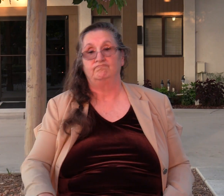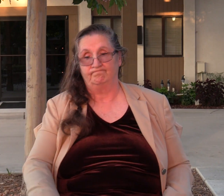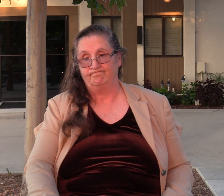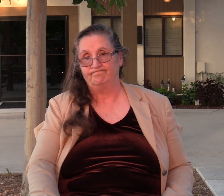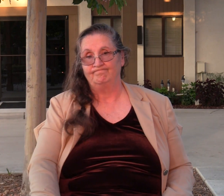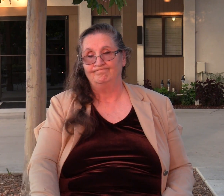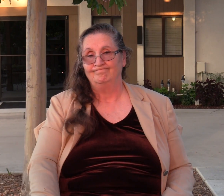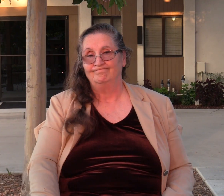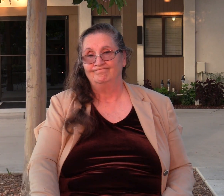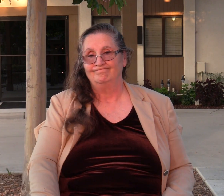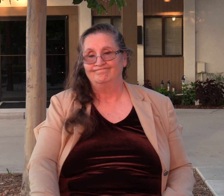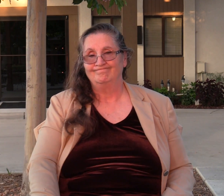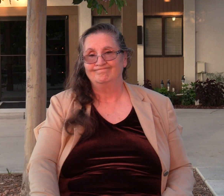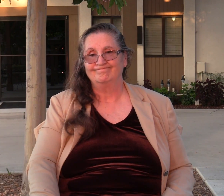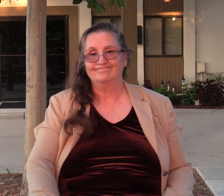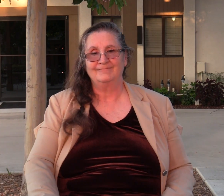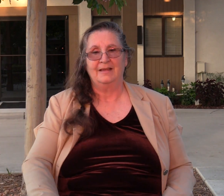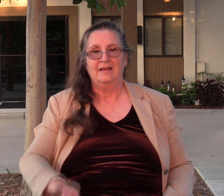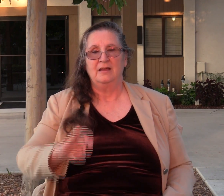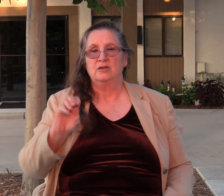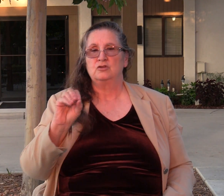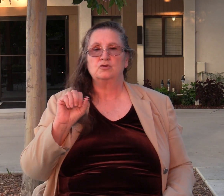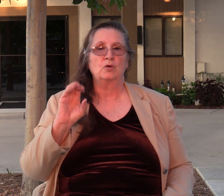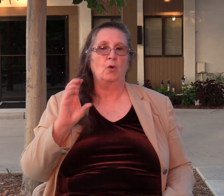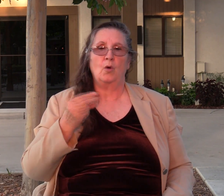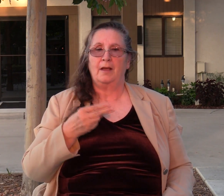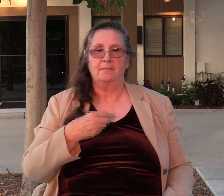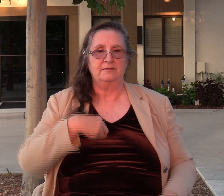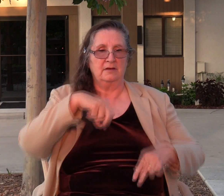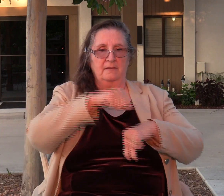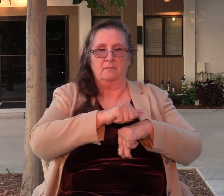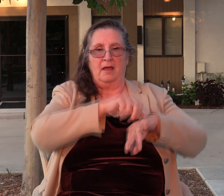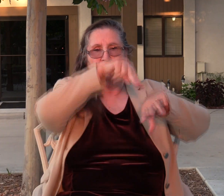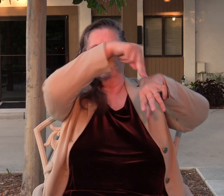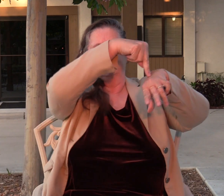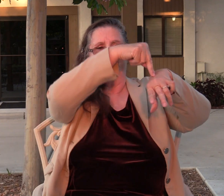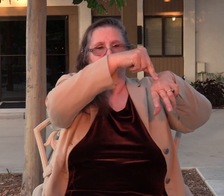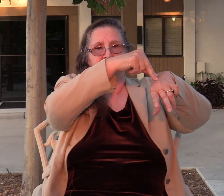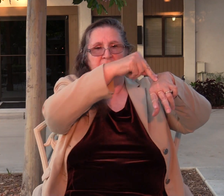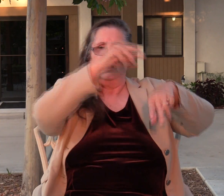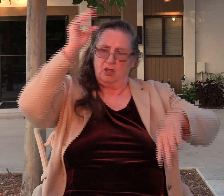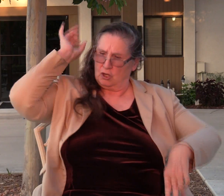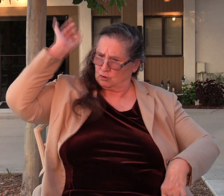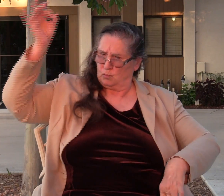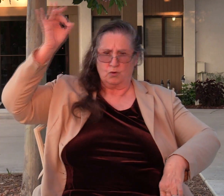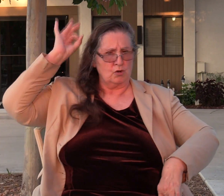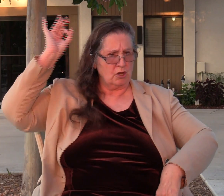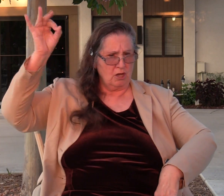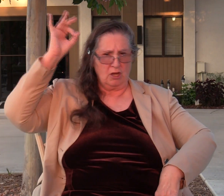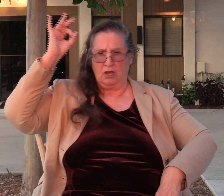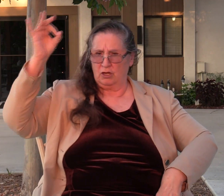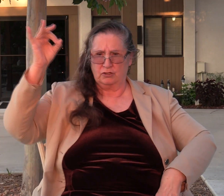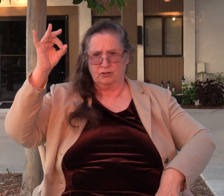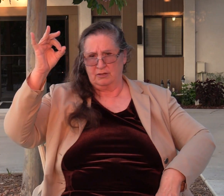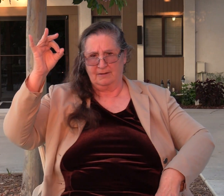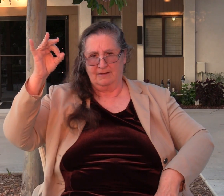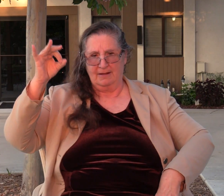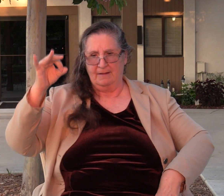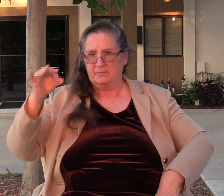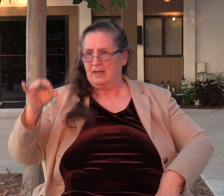And so Jotham, he starts, he's up there standing on this hill, he's preaching down, he brings to remembrance what all his father